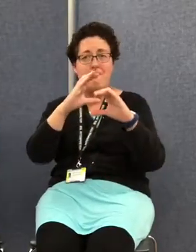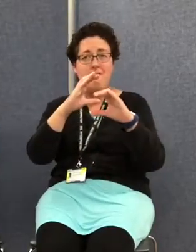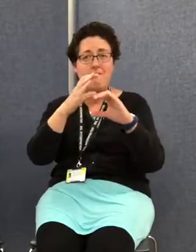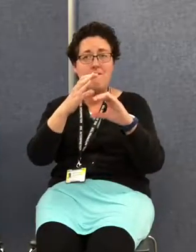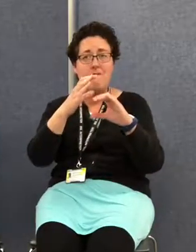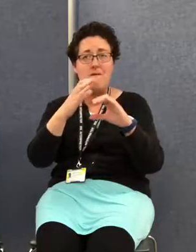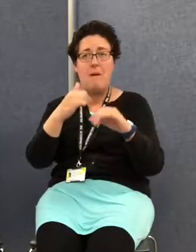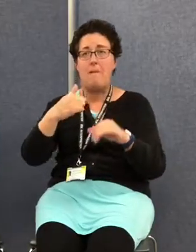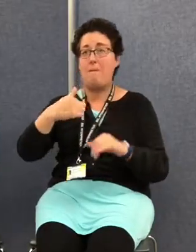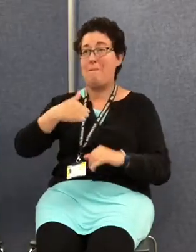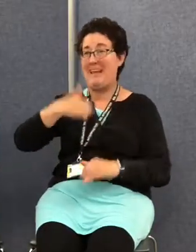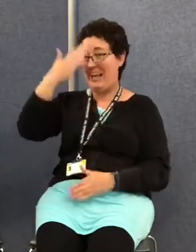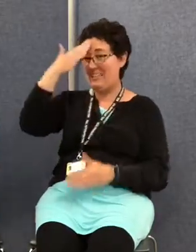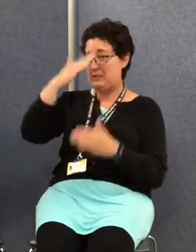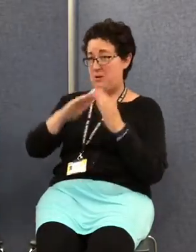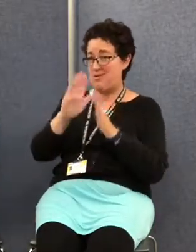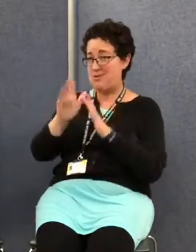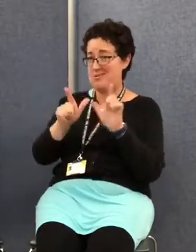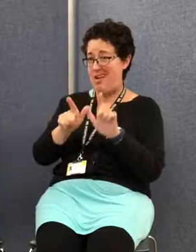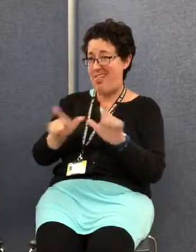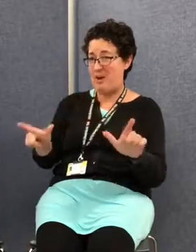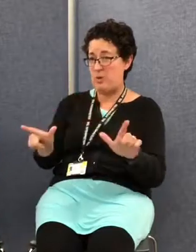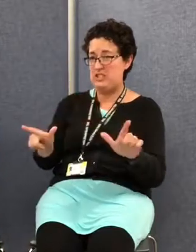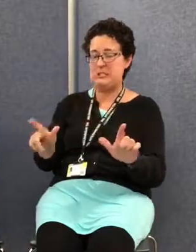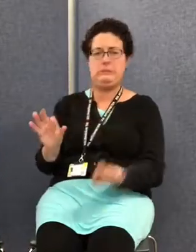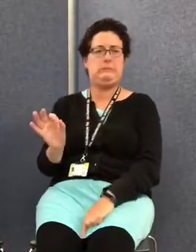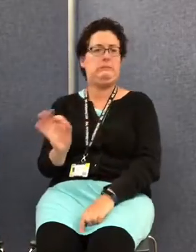language experience other than knowing how to fingerspell the alphabet.